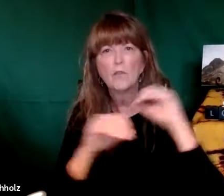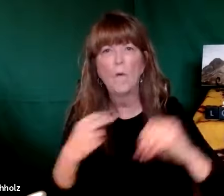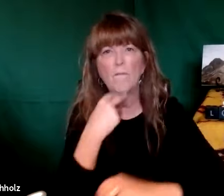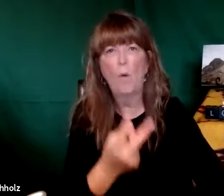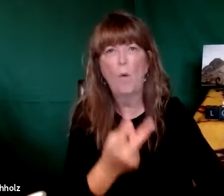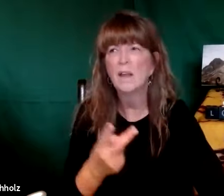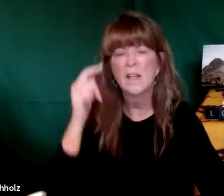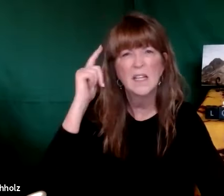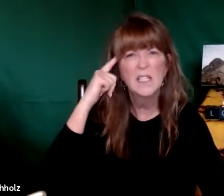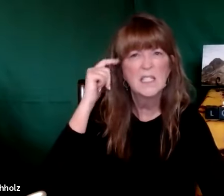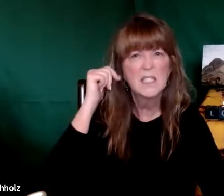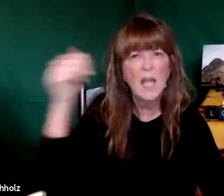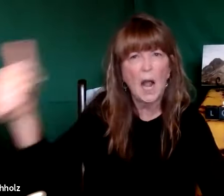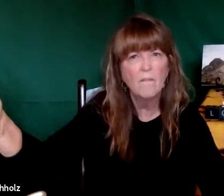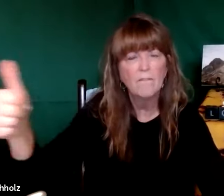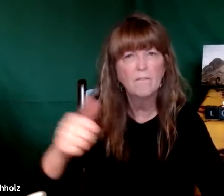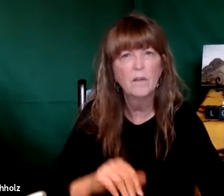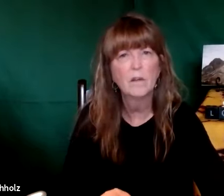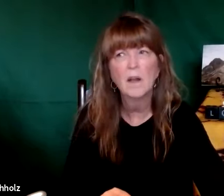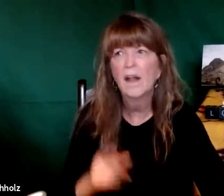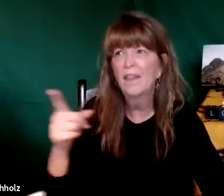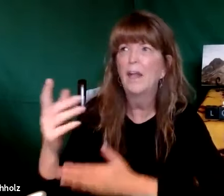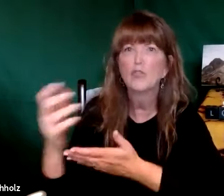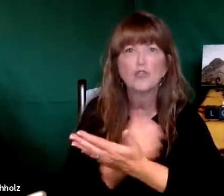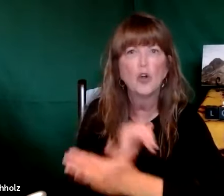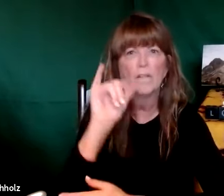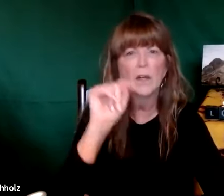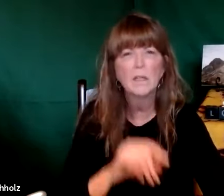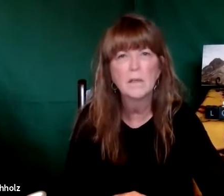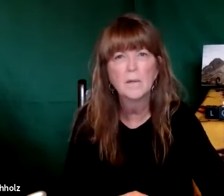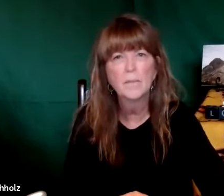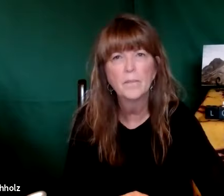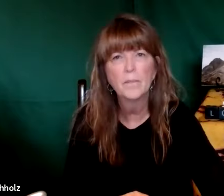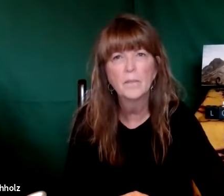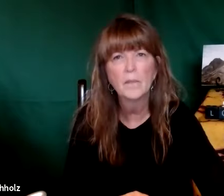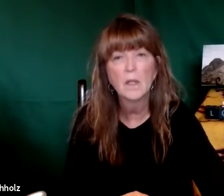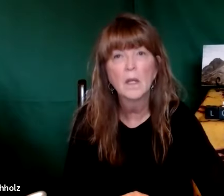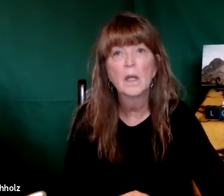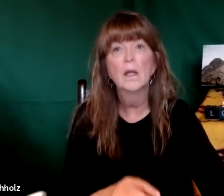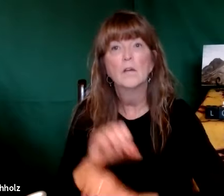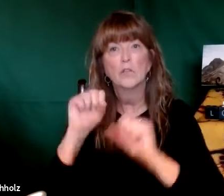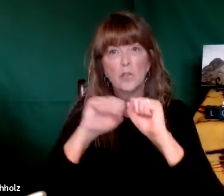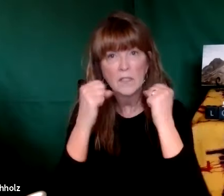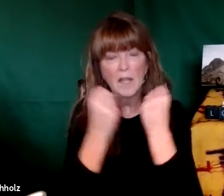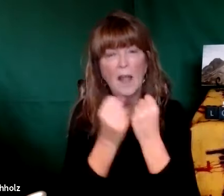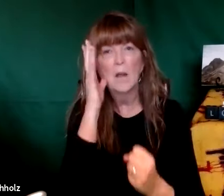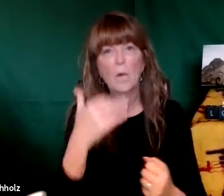they'll say don't fight for those folks who don't have any voice let them pull themselves up by their own boot straps